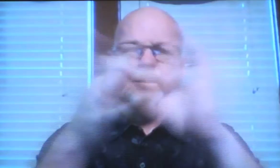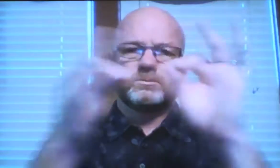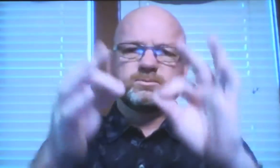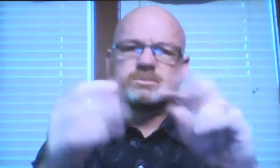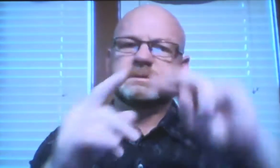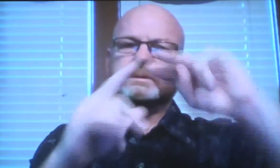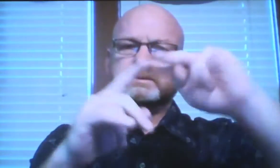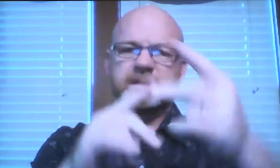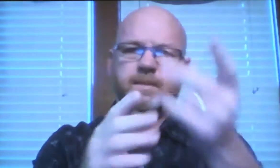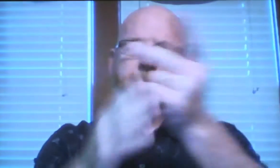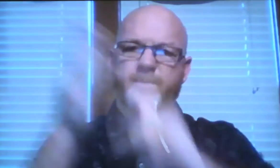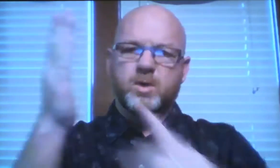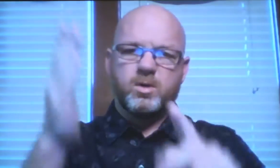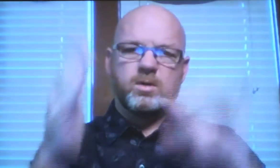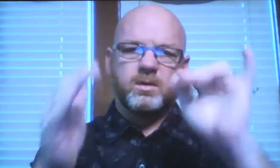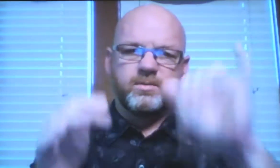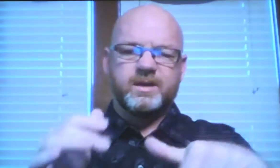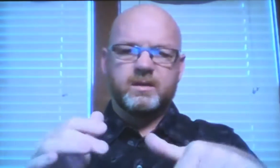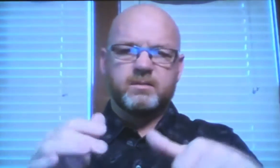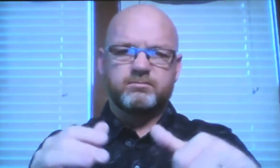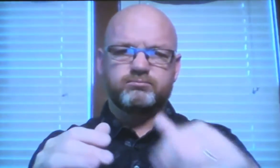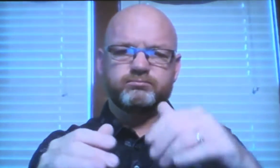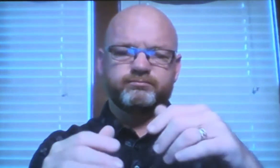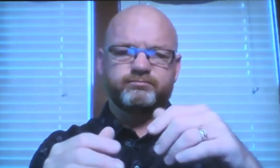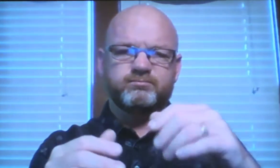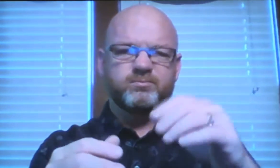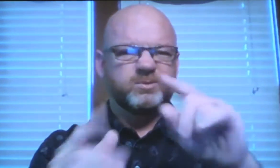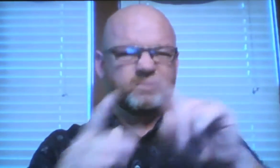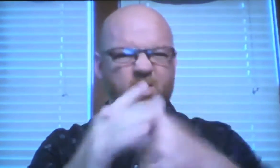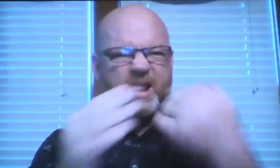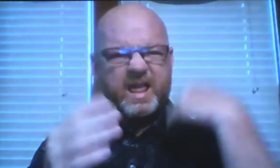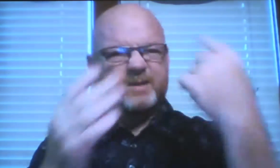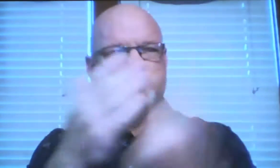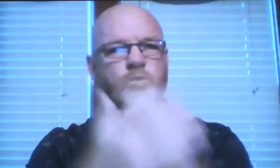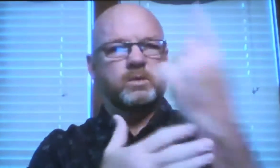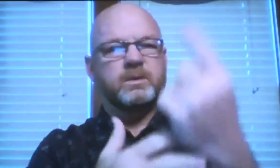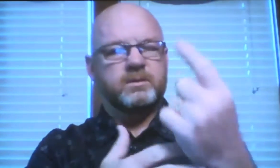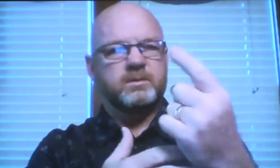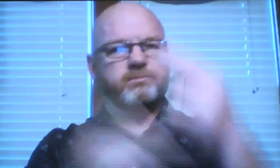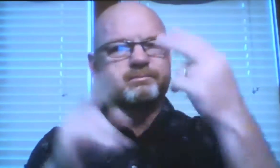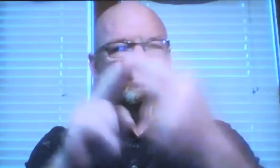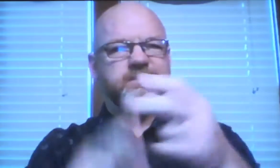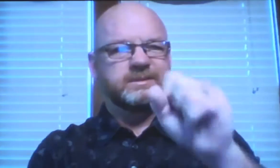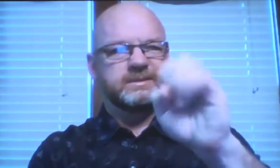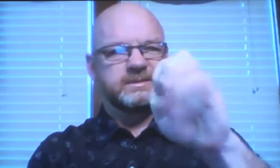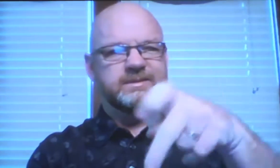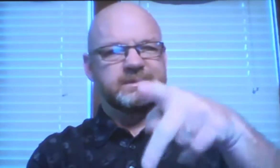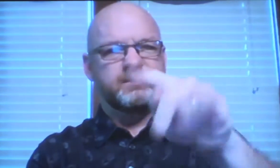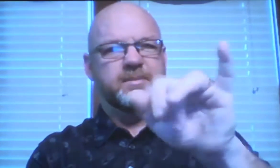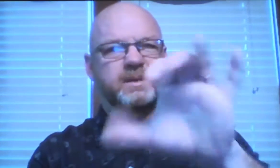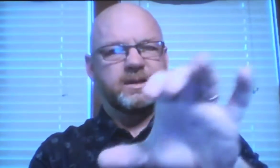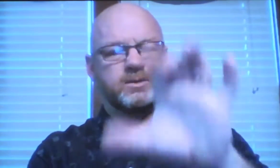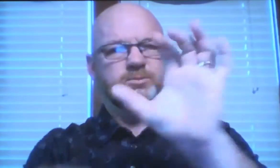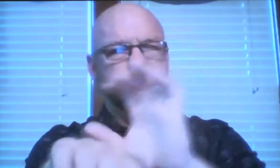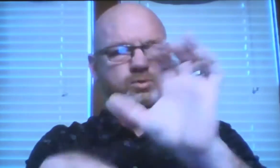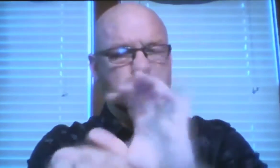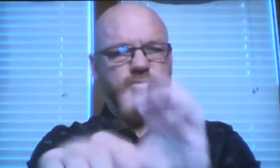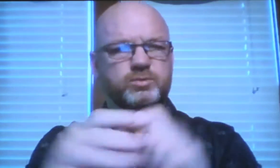But I'd like to give another message, part two of what we began last week, called the